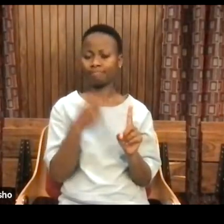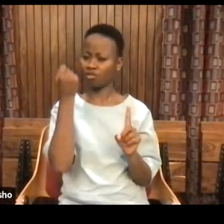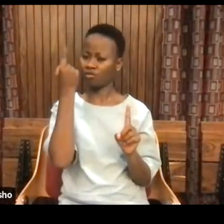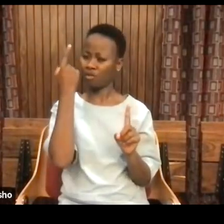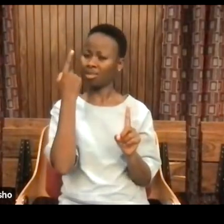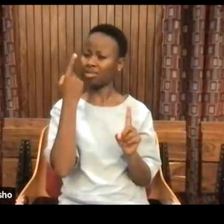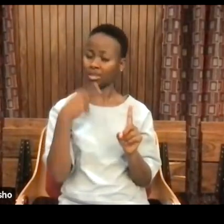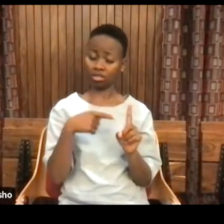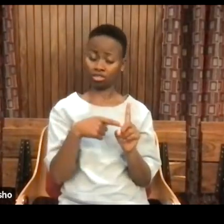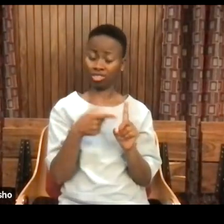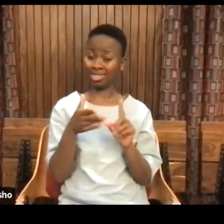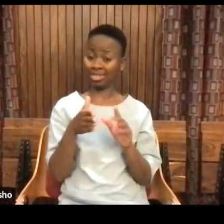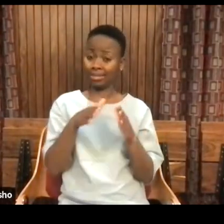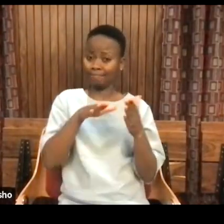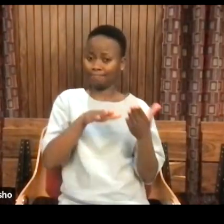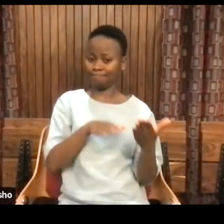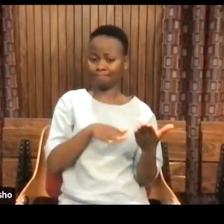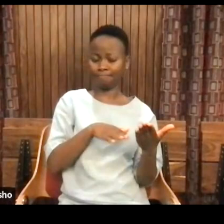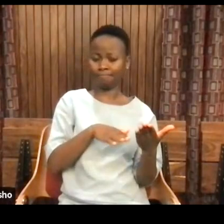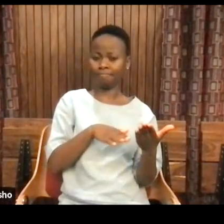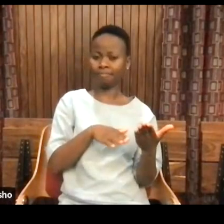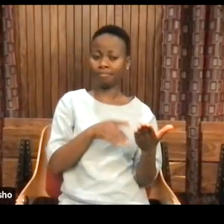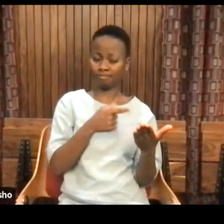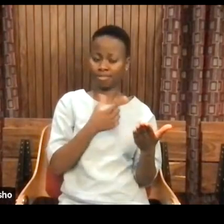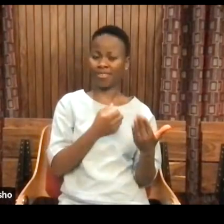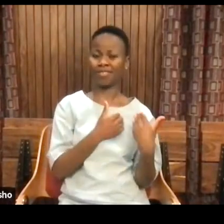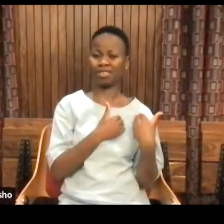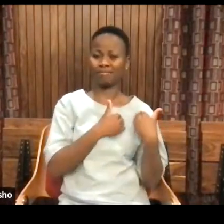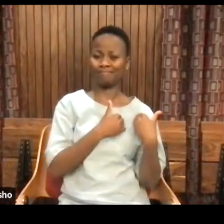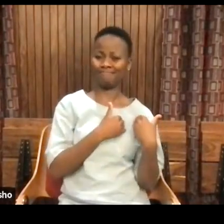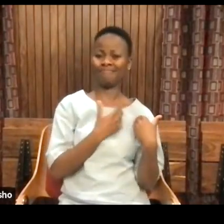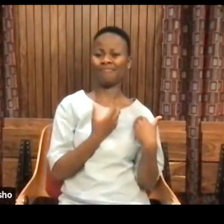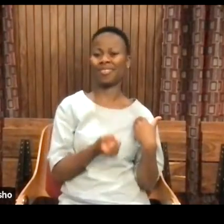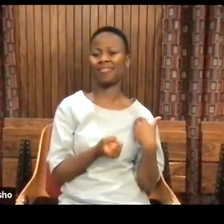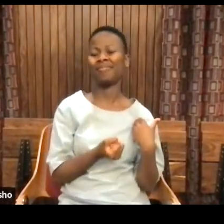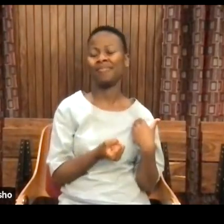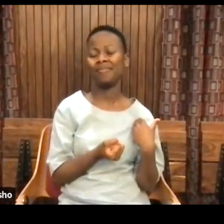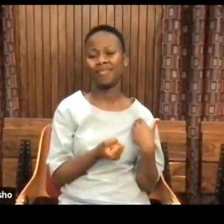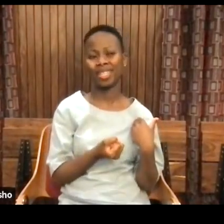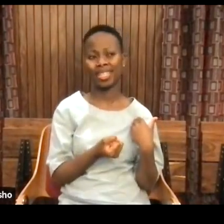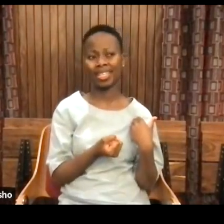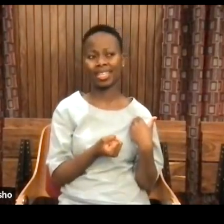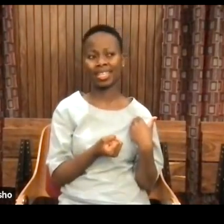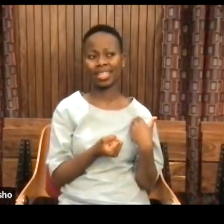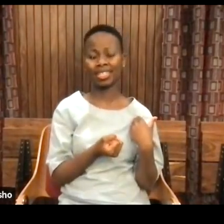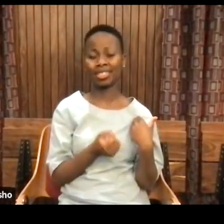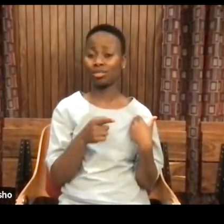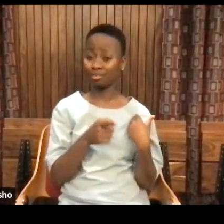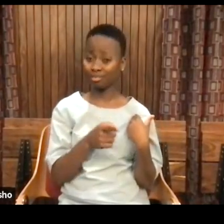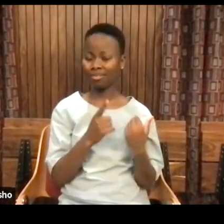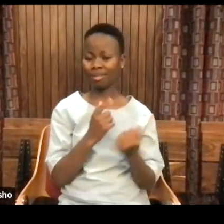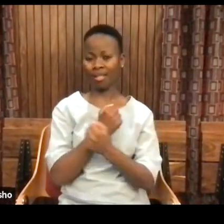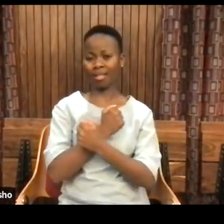preceded us and those to come that is nothing short of what we call love.